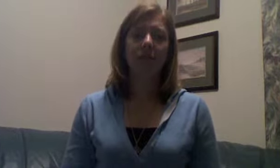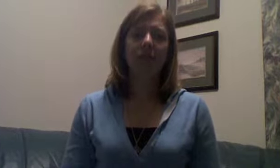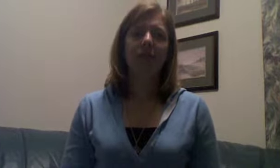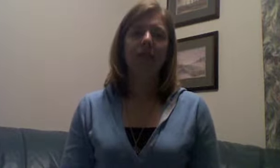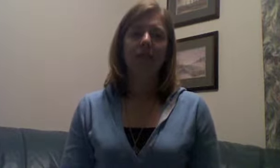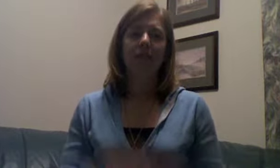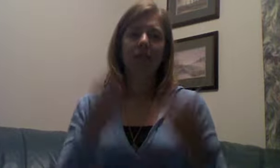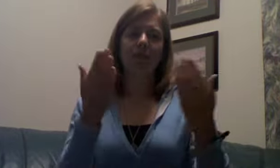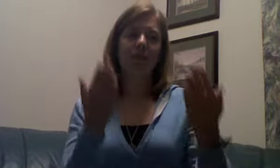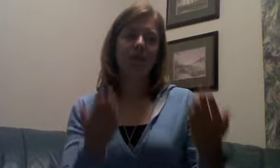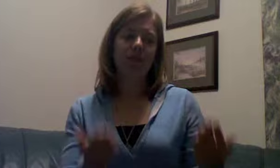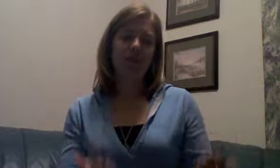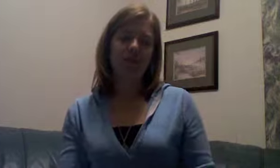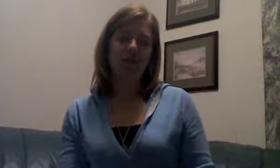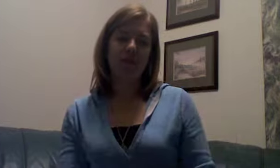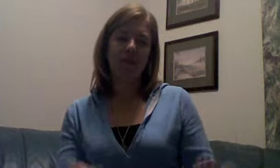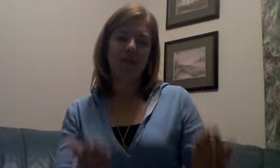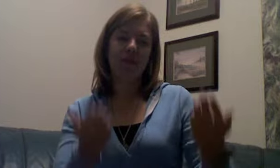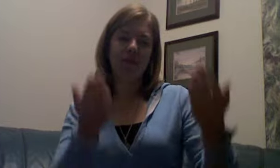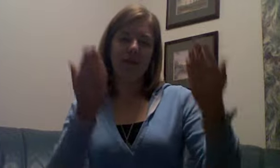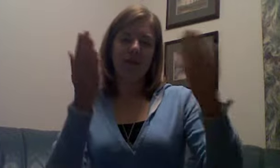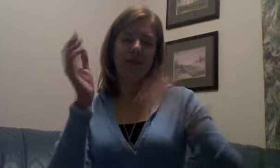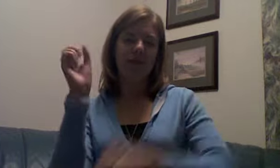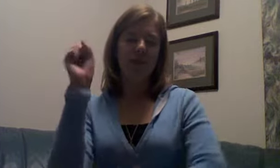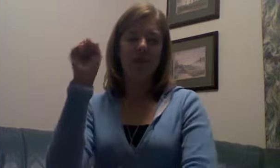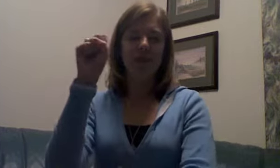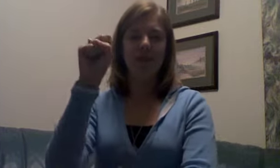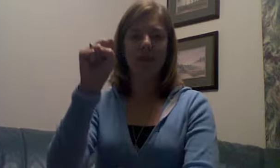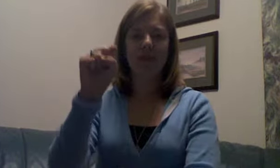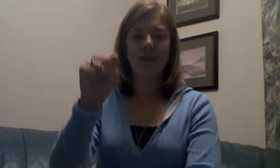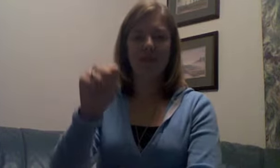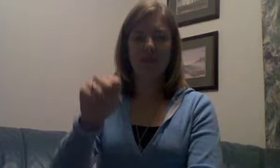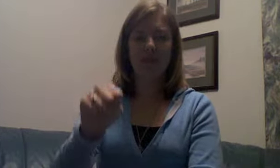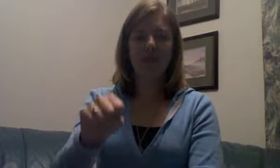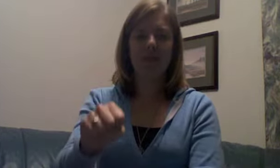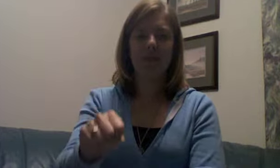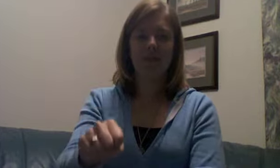over now. Go on and take the bow.